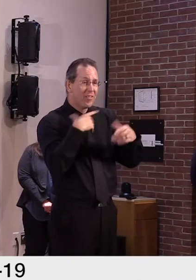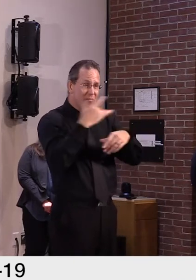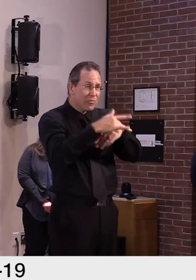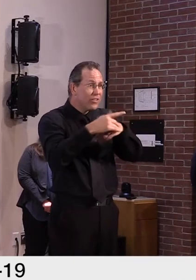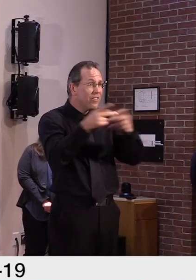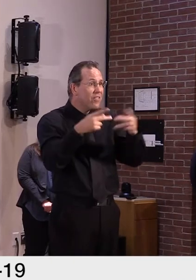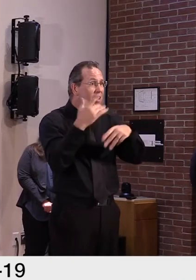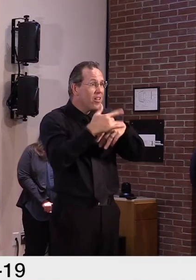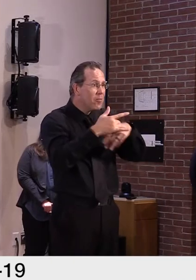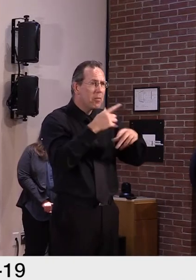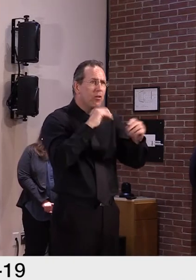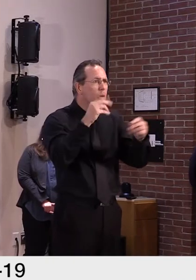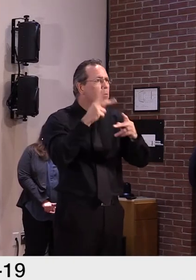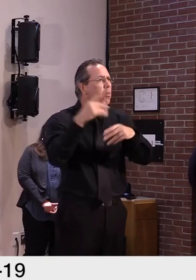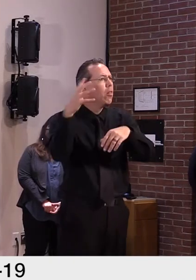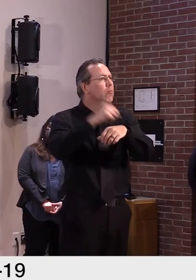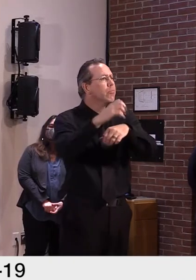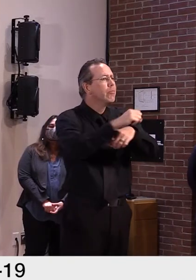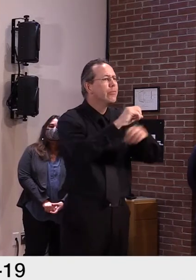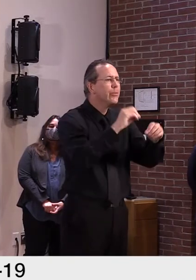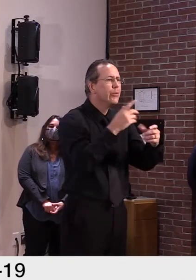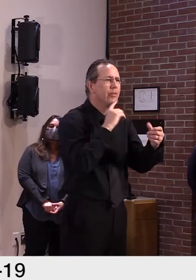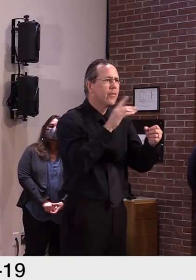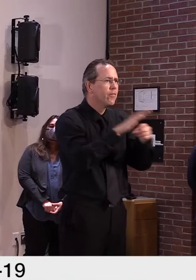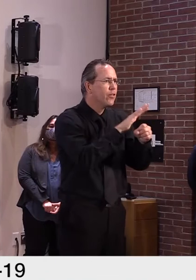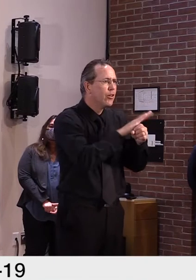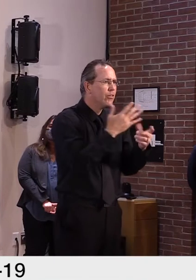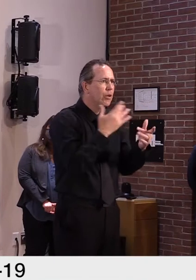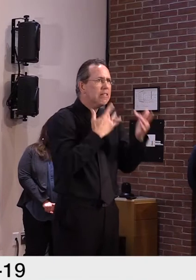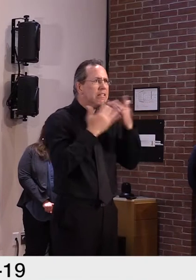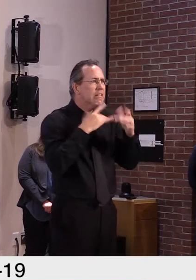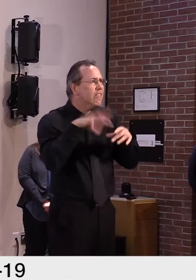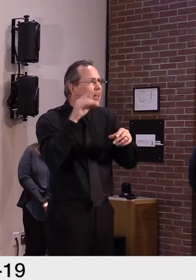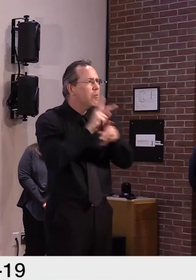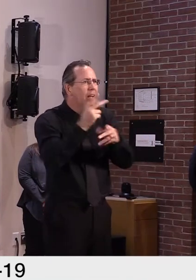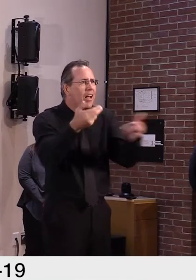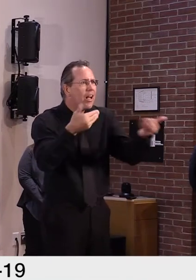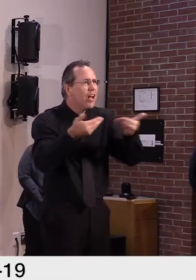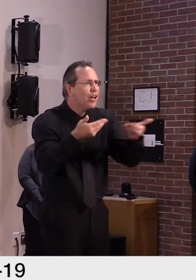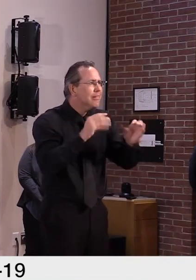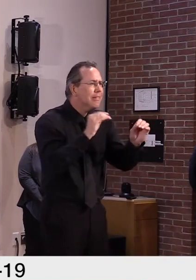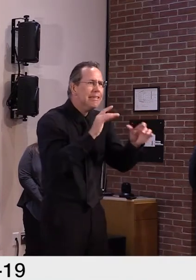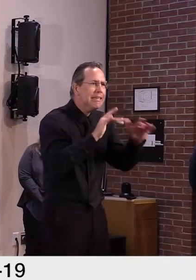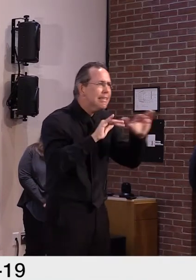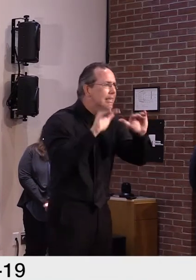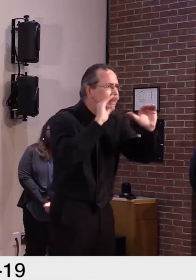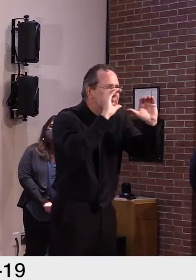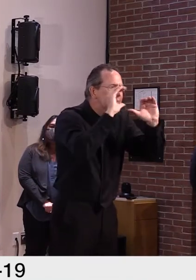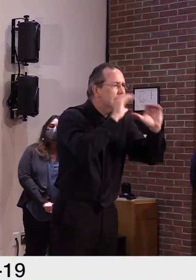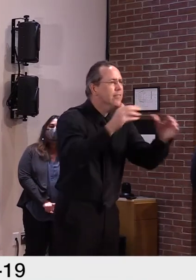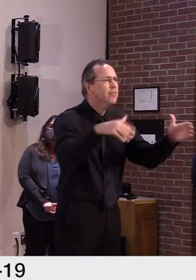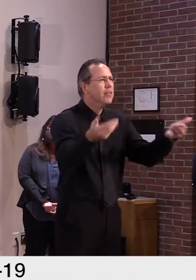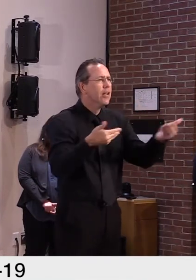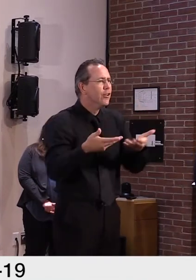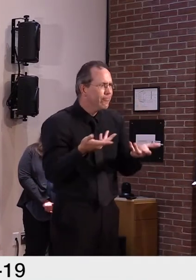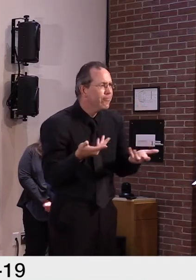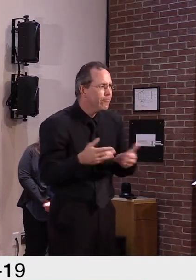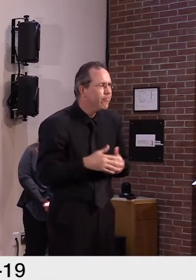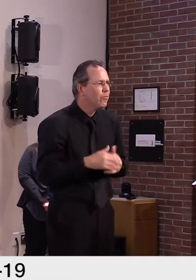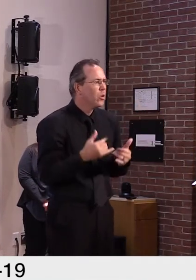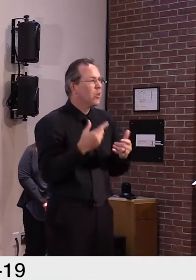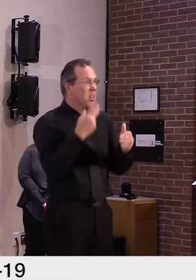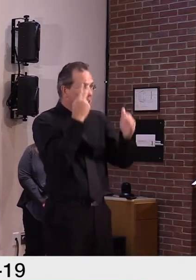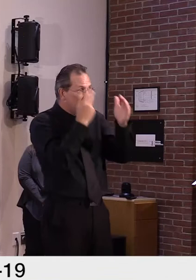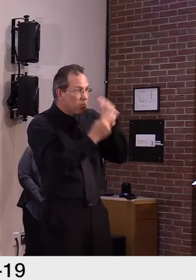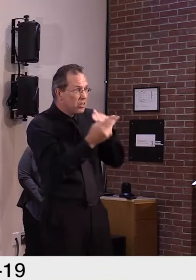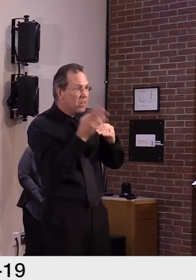challenges in the coming year. I would also expect that we will see those who are